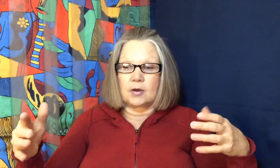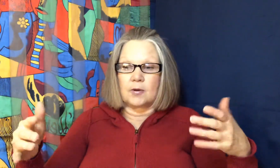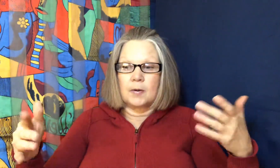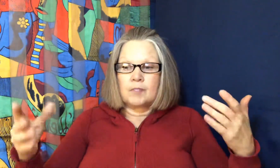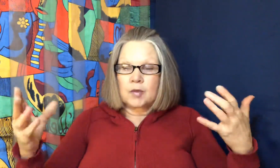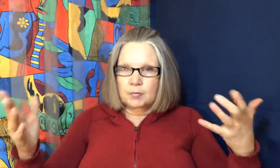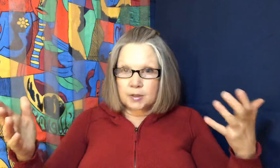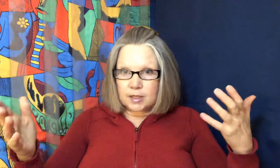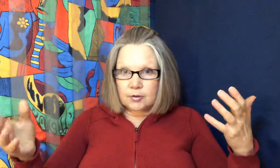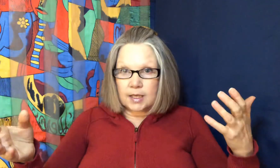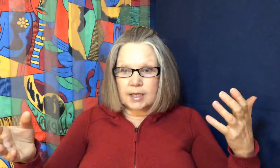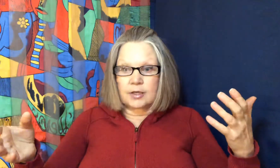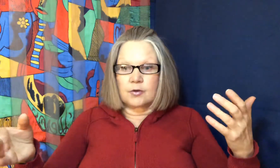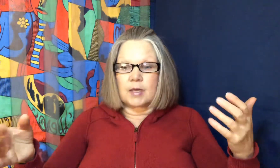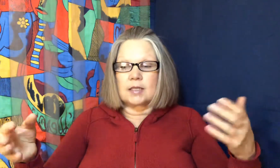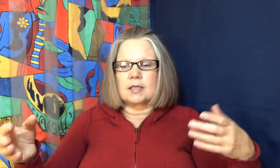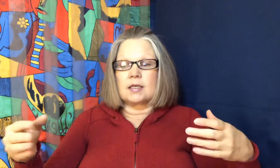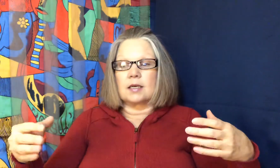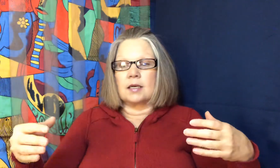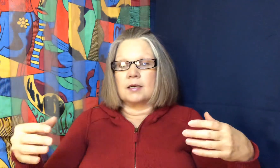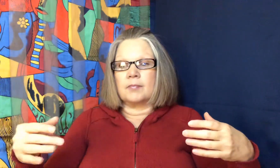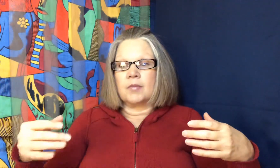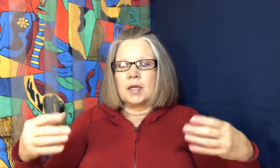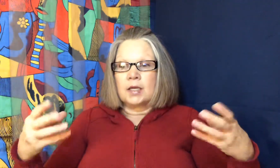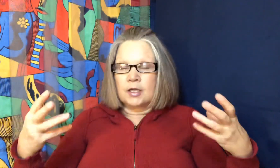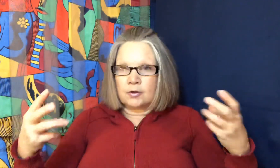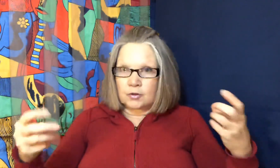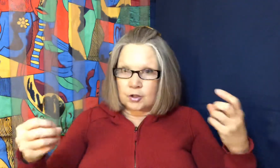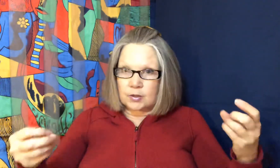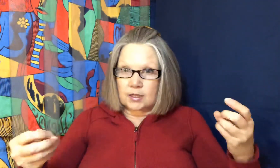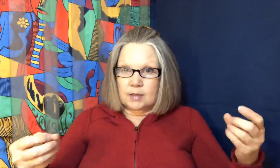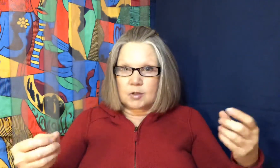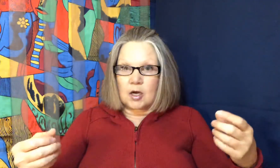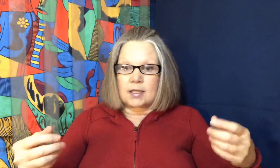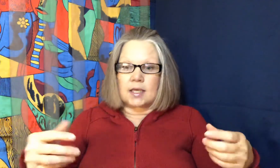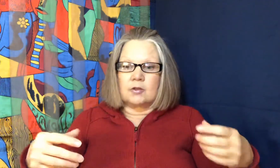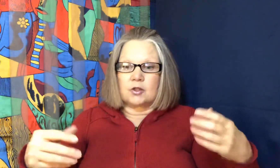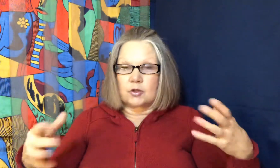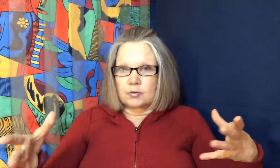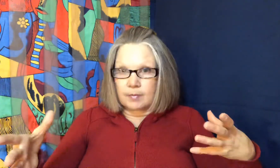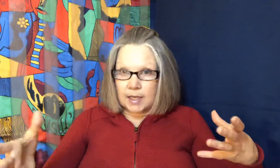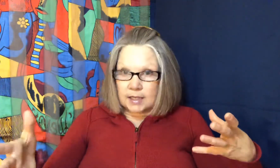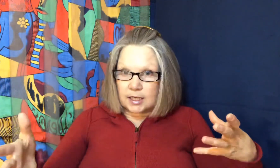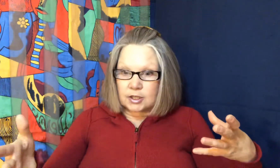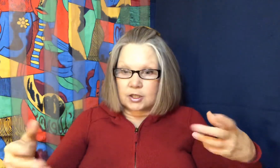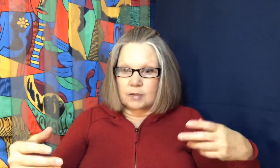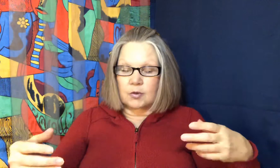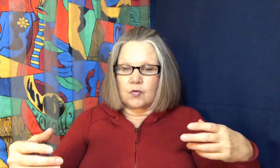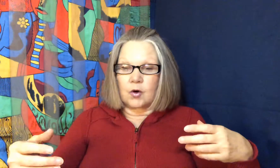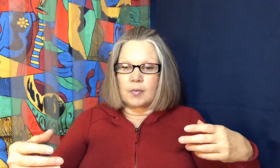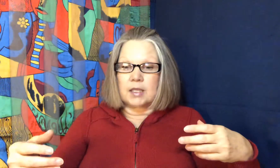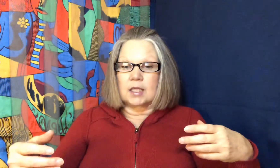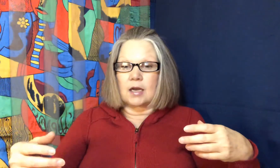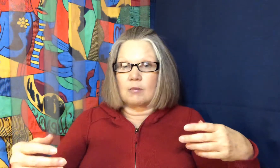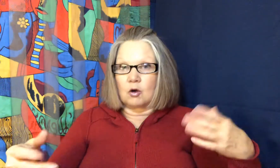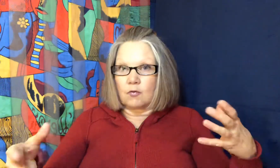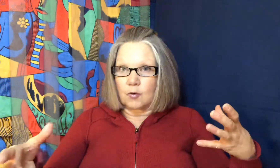really try to get your rest you know do sleep talk downs or do a meditation before bedtime go for a